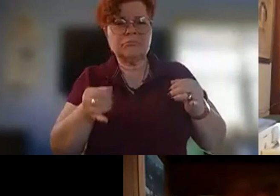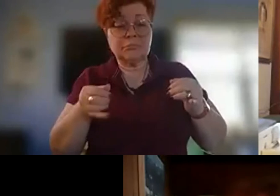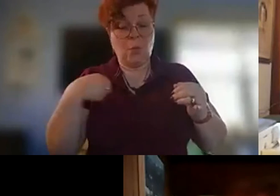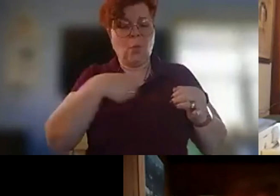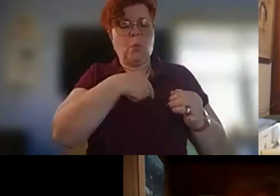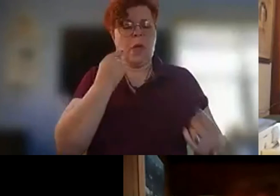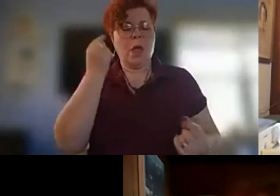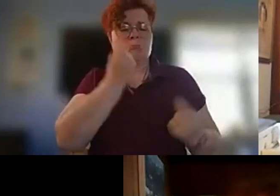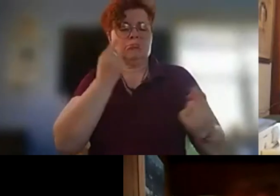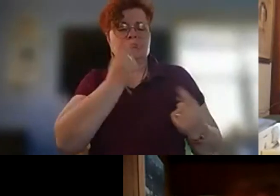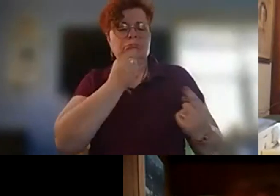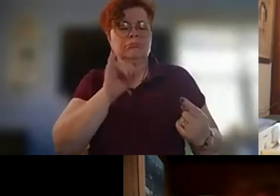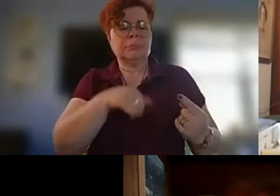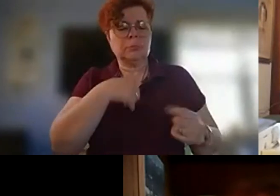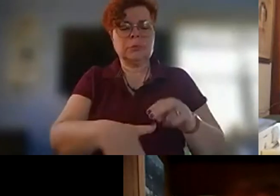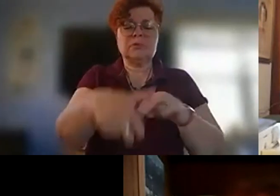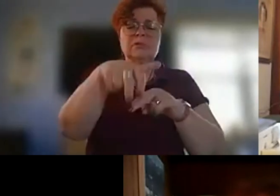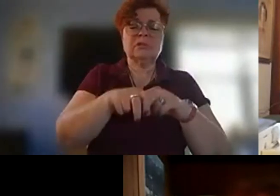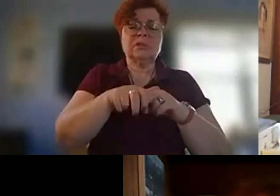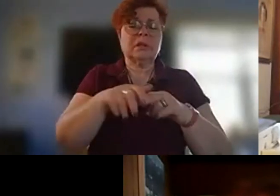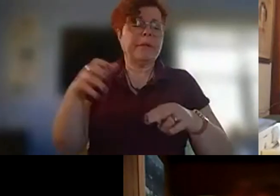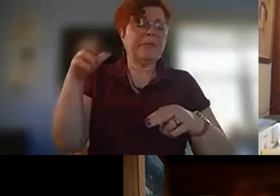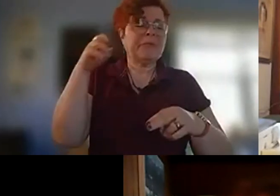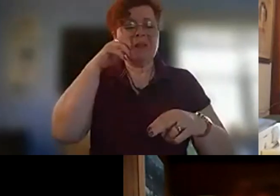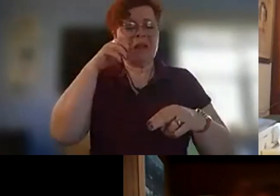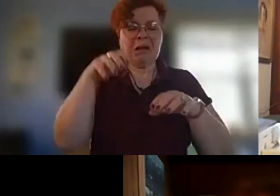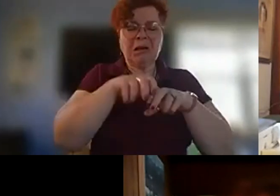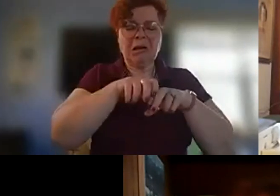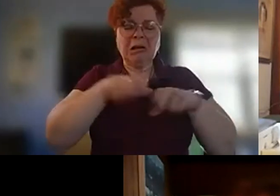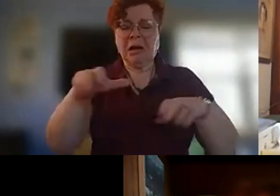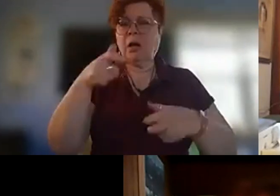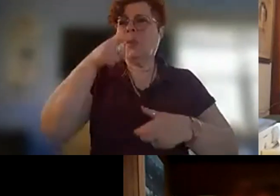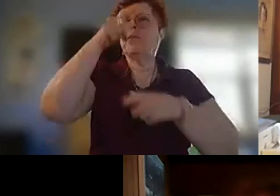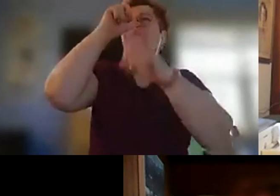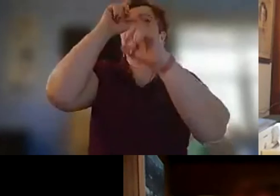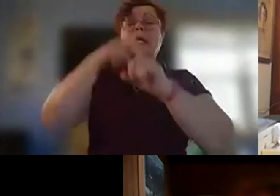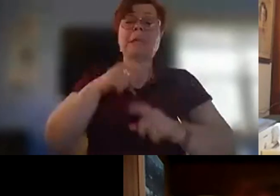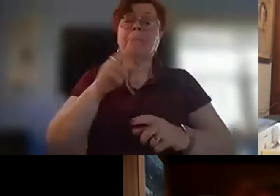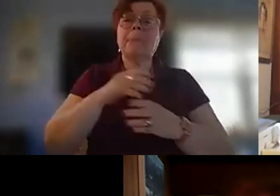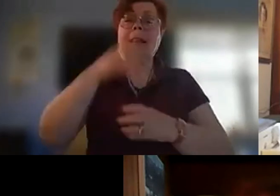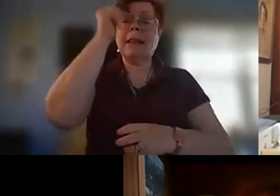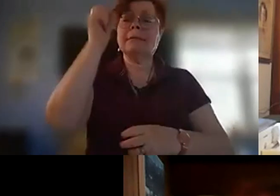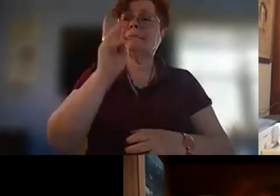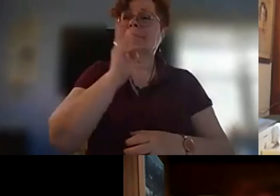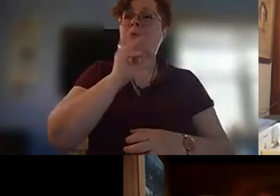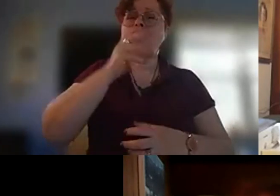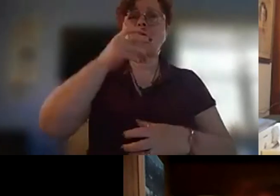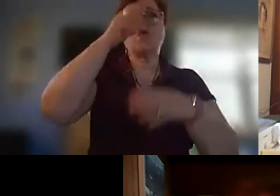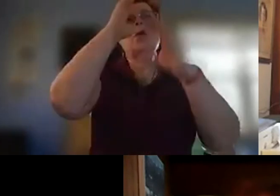we sit upon thick mossy ledges drinking water from plastic bottles as our gaze follows distant ridge lines